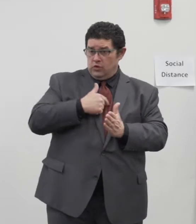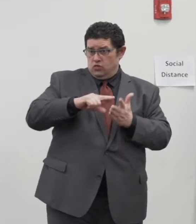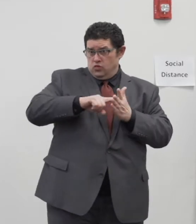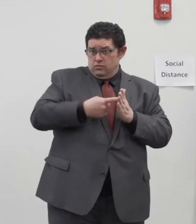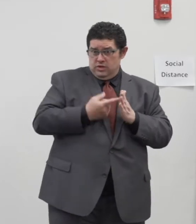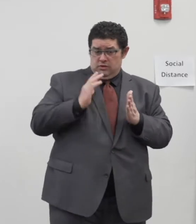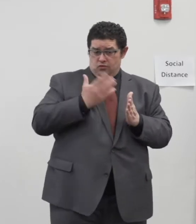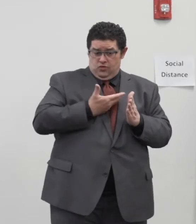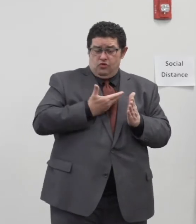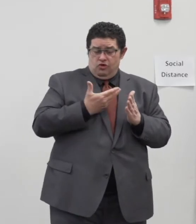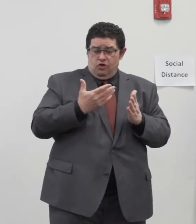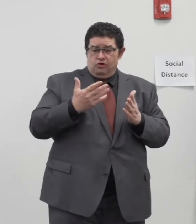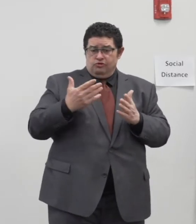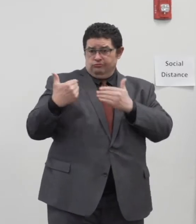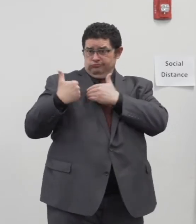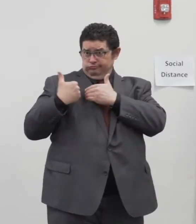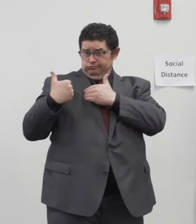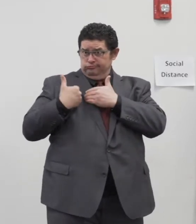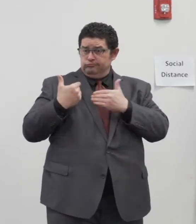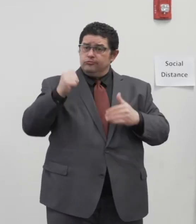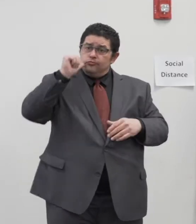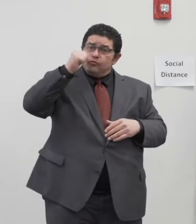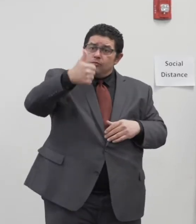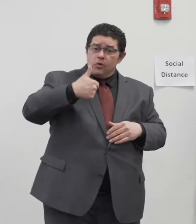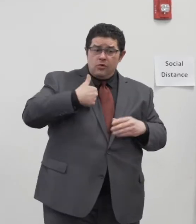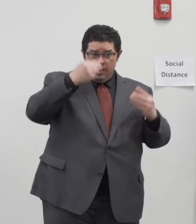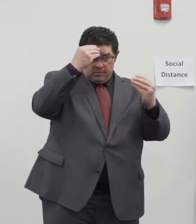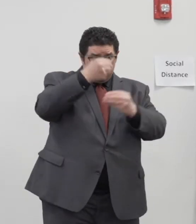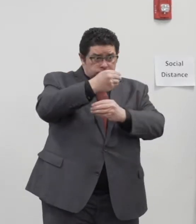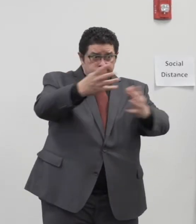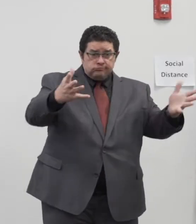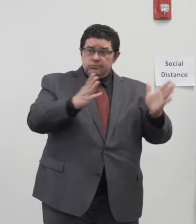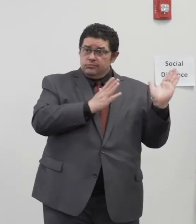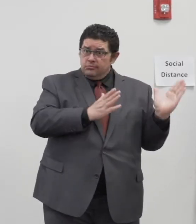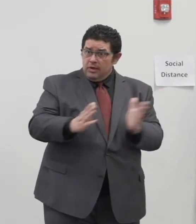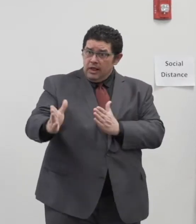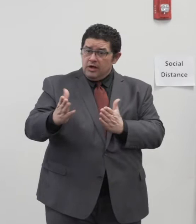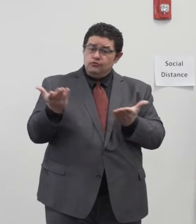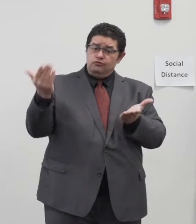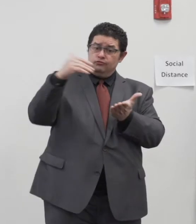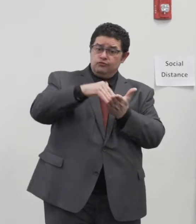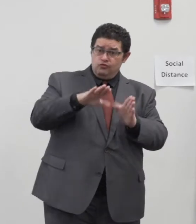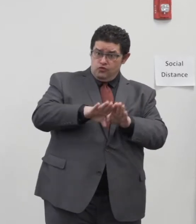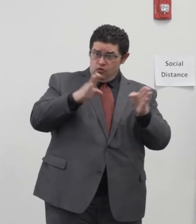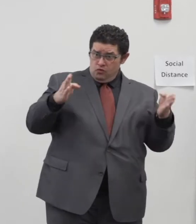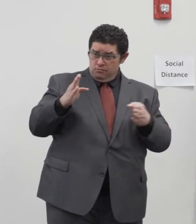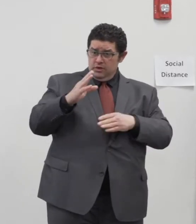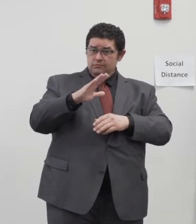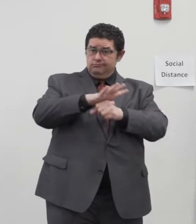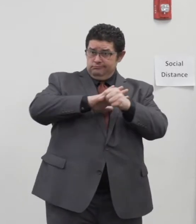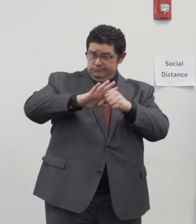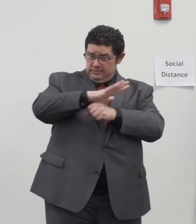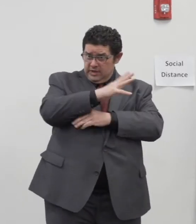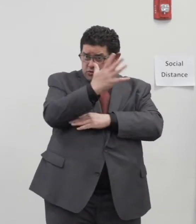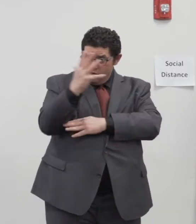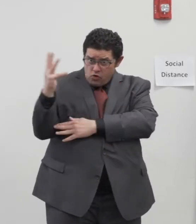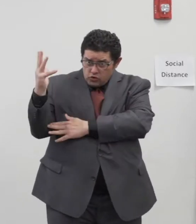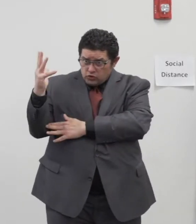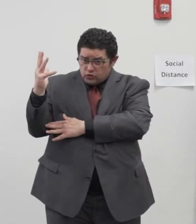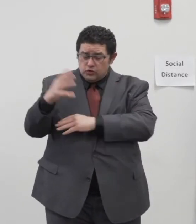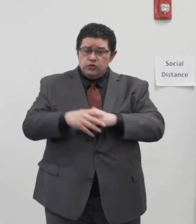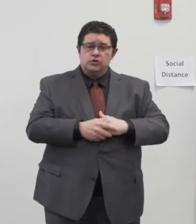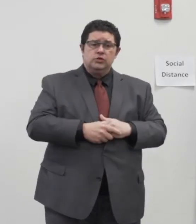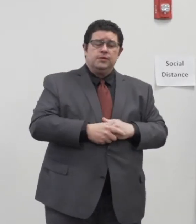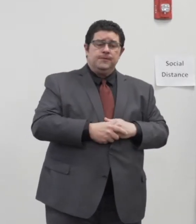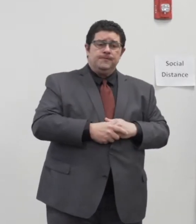Tomorrow, will be announcing a plan to reopen, with some restrictions, our county parks. We will allow